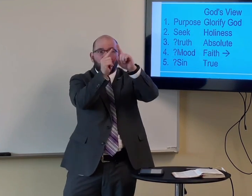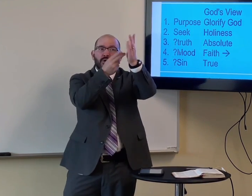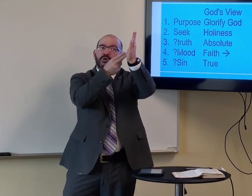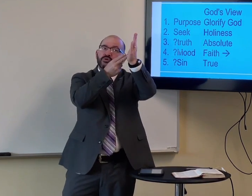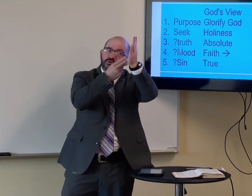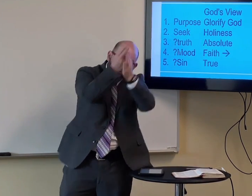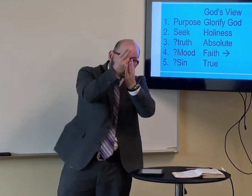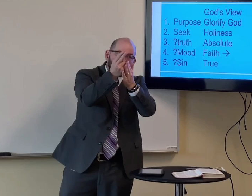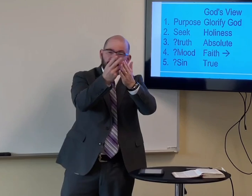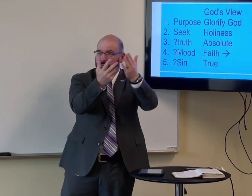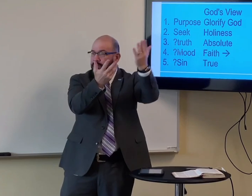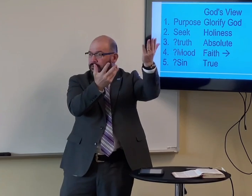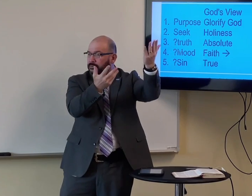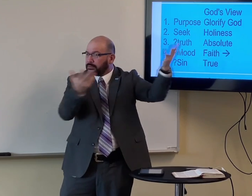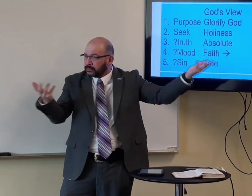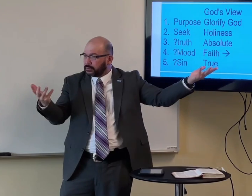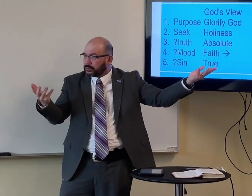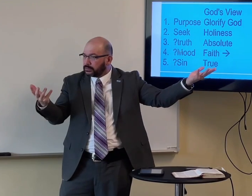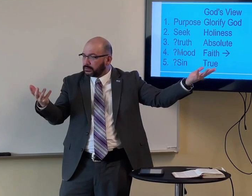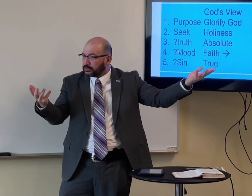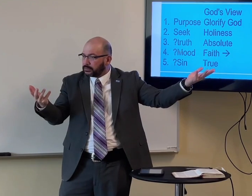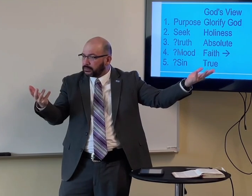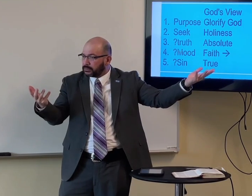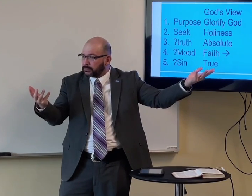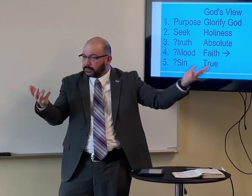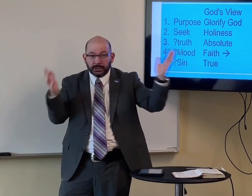his word is truth. The Bible is true.